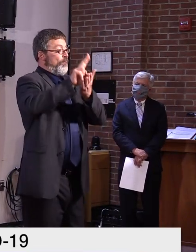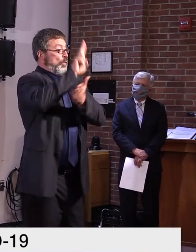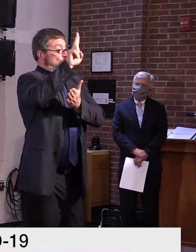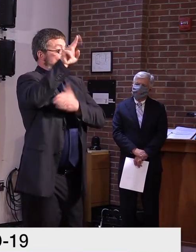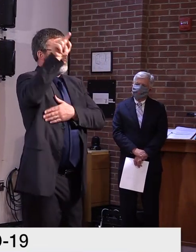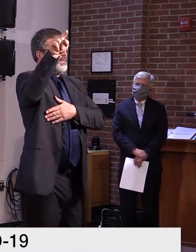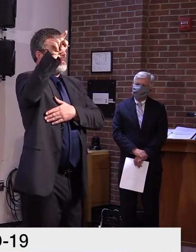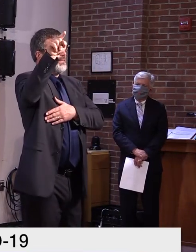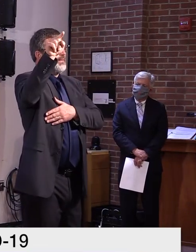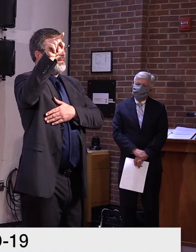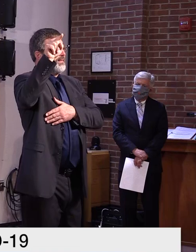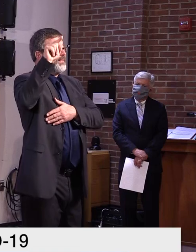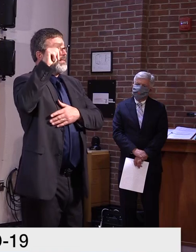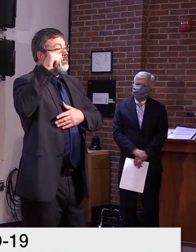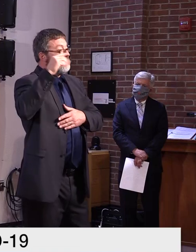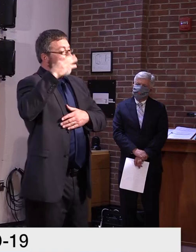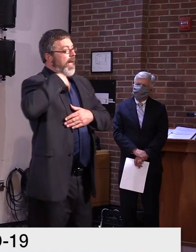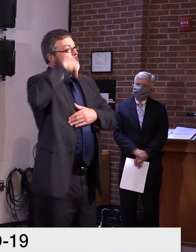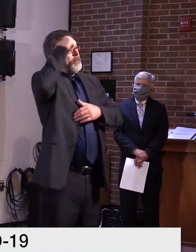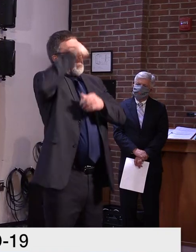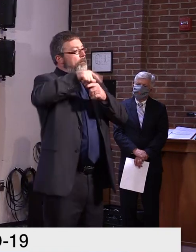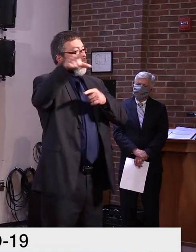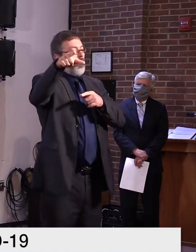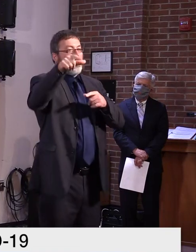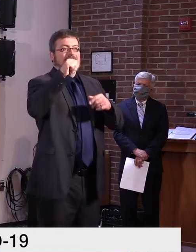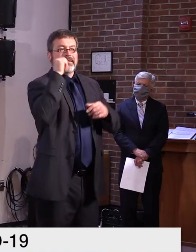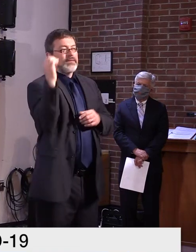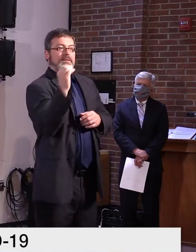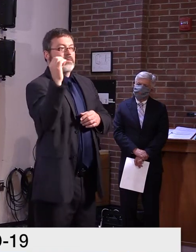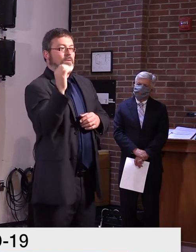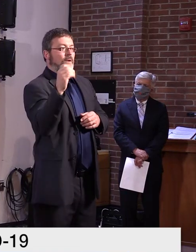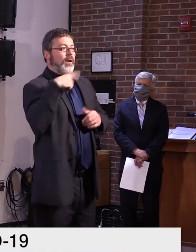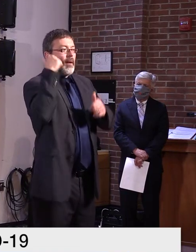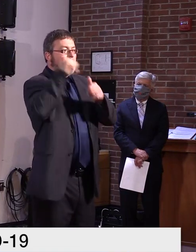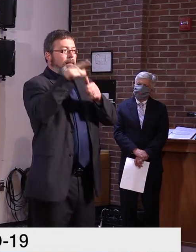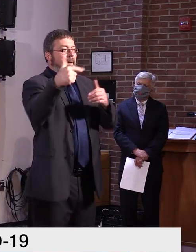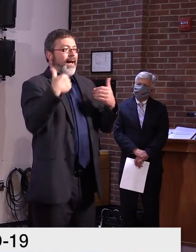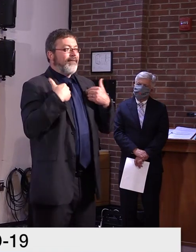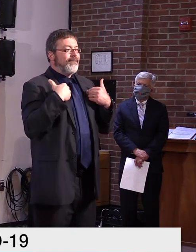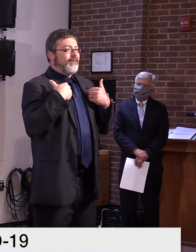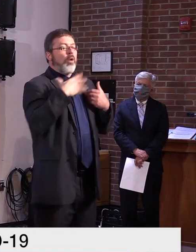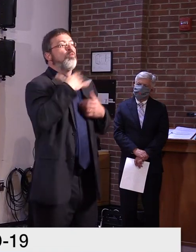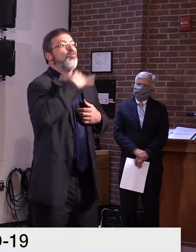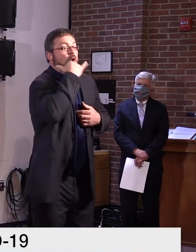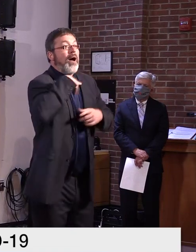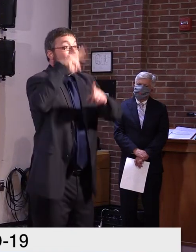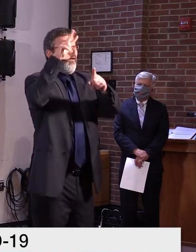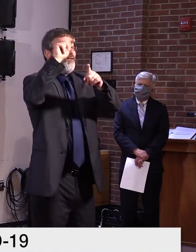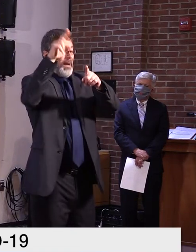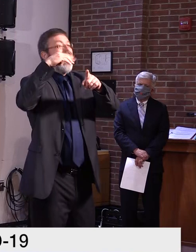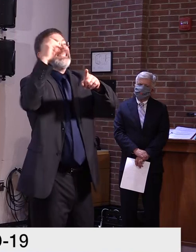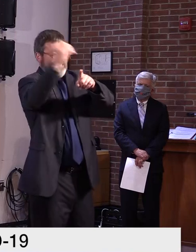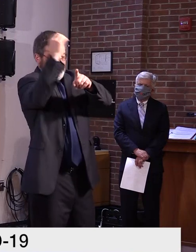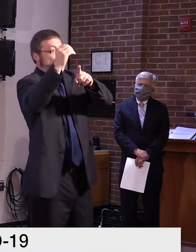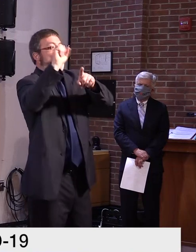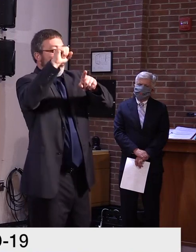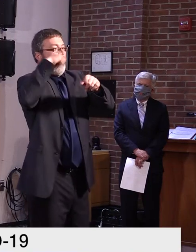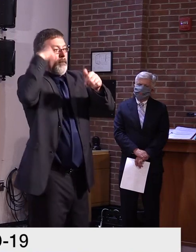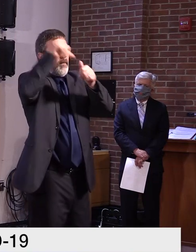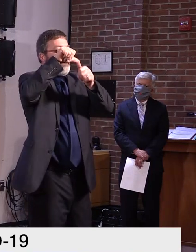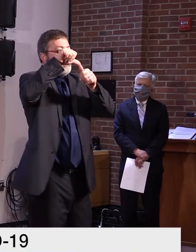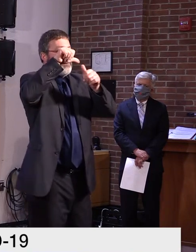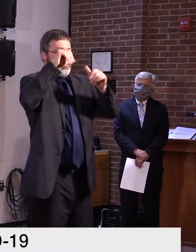talk about them. Um, so we did call out Northern Vermont University, you know, to give a comparison a couple of weeks ago. All right, Mike, we can.